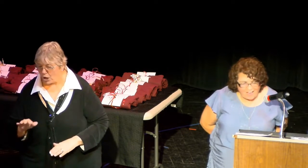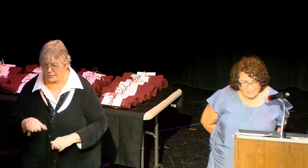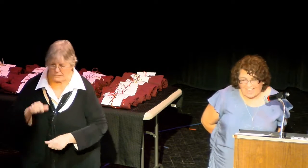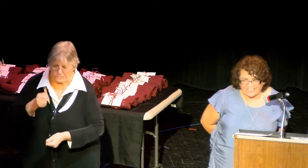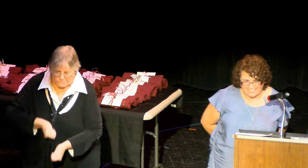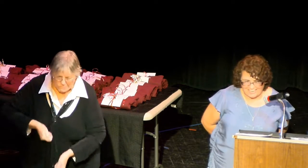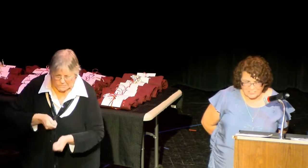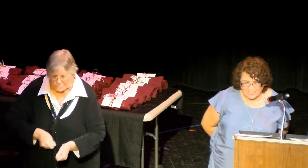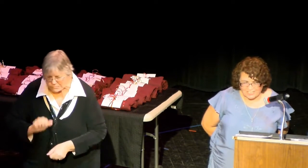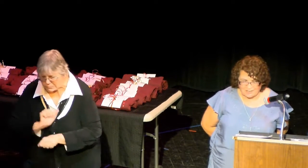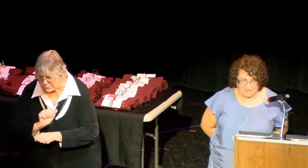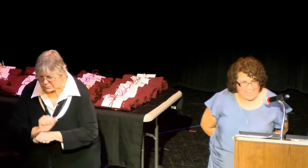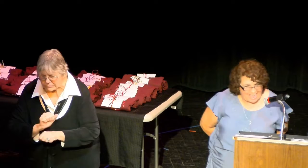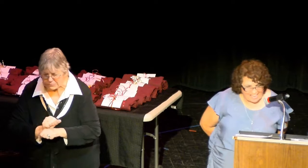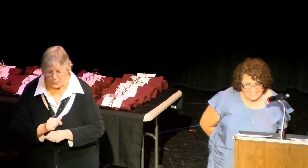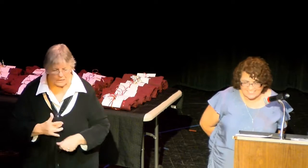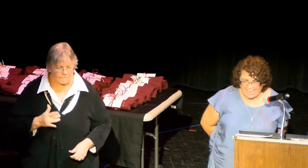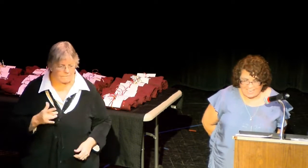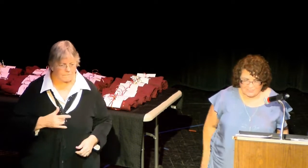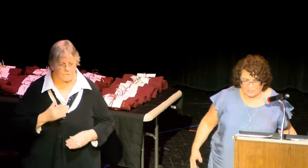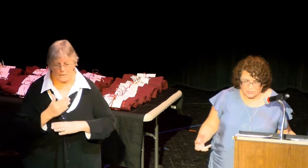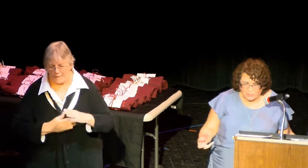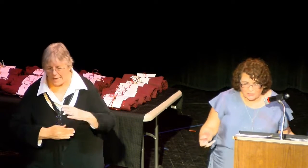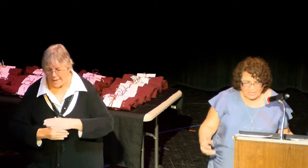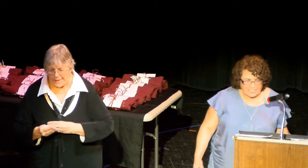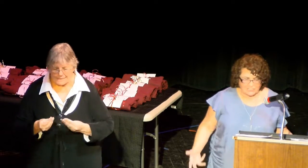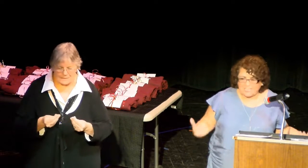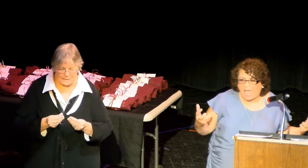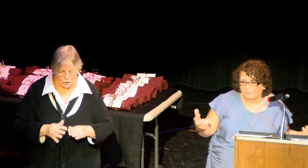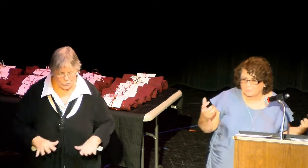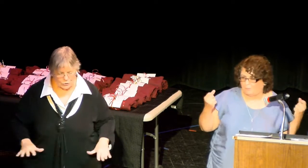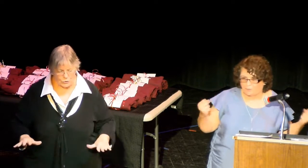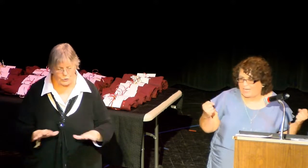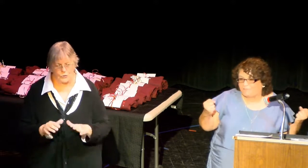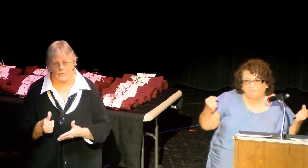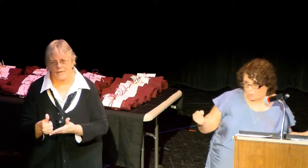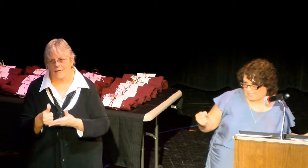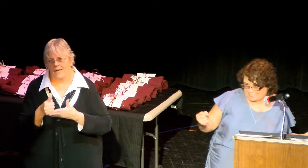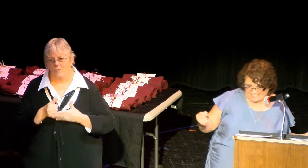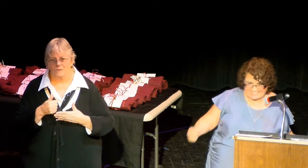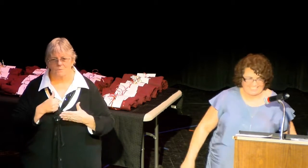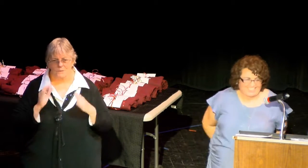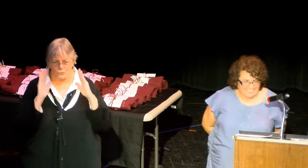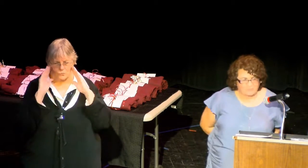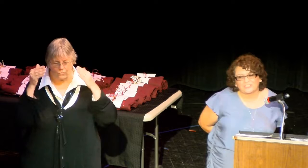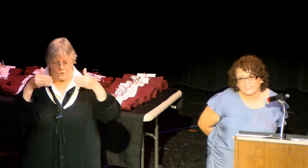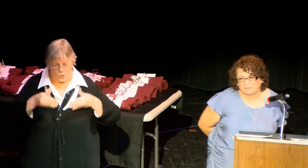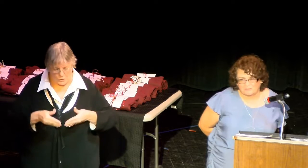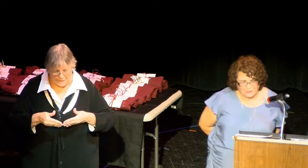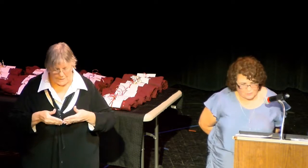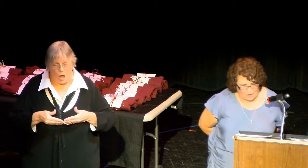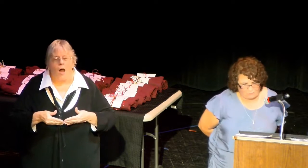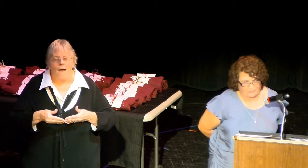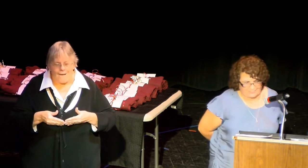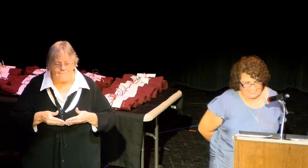Somehow, that connection of my hands and the dirt, it just helps my brain focus. I'm sure